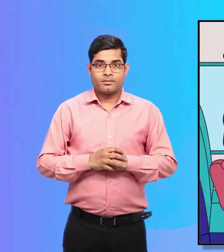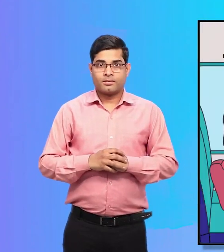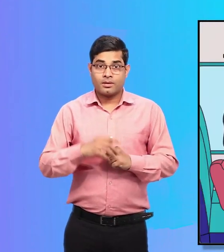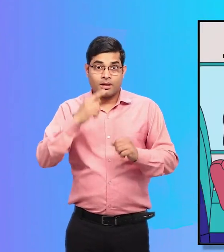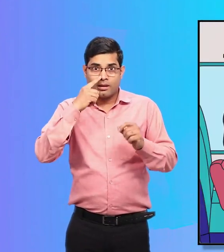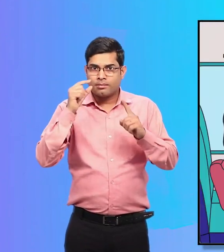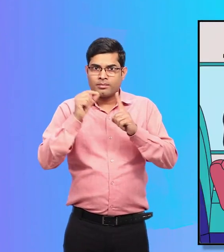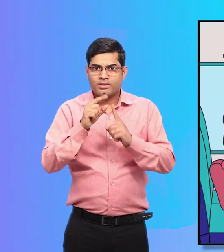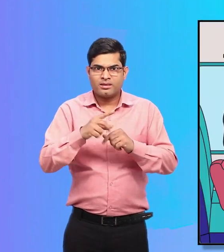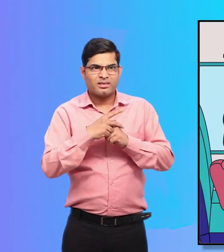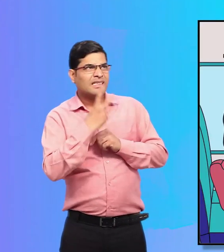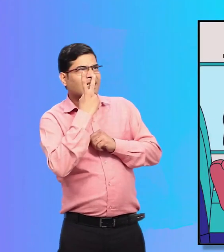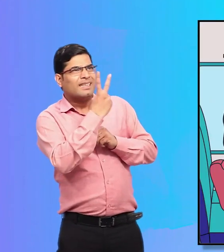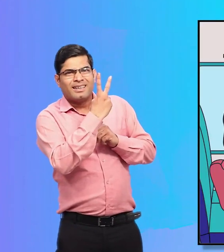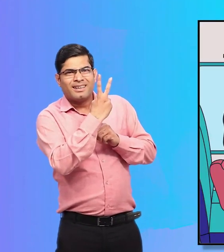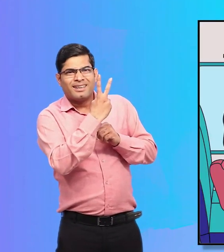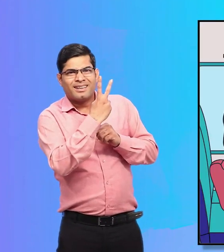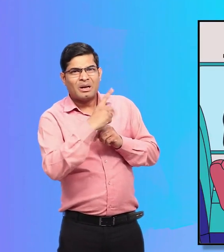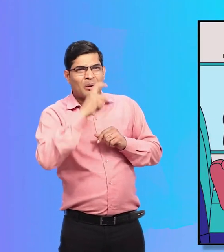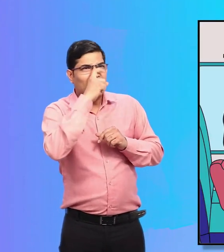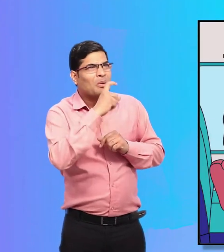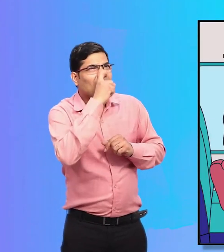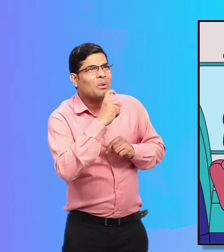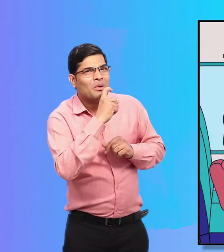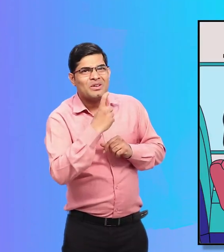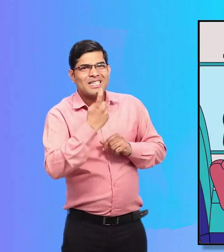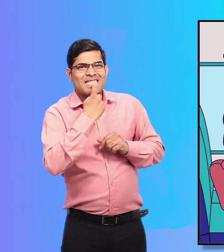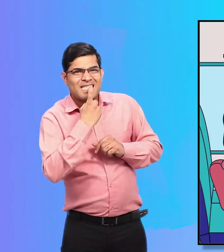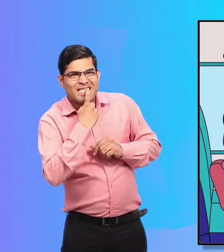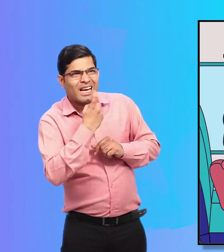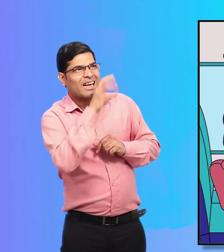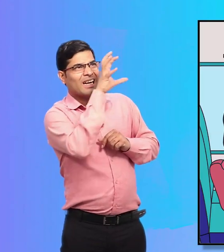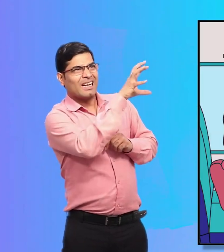Priya looks at the blue and white stickers marking the reserved seats